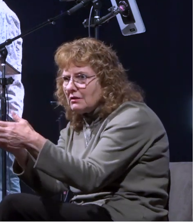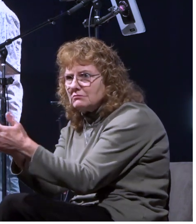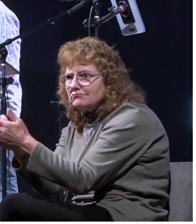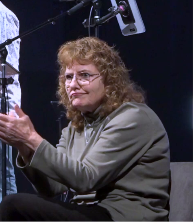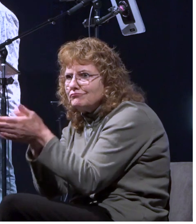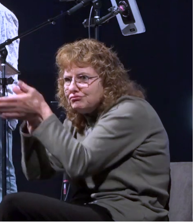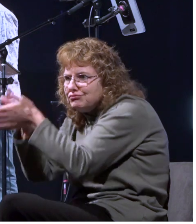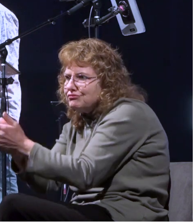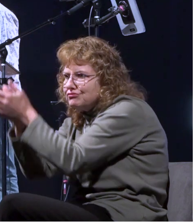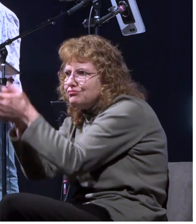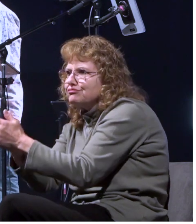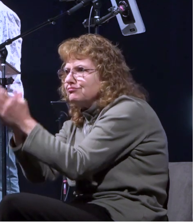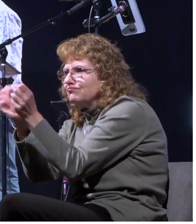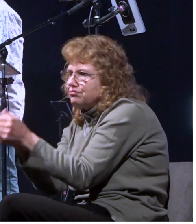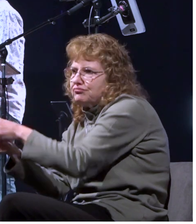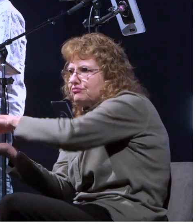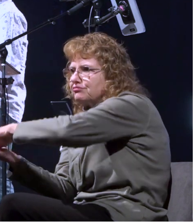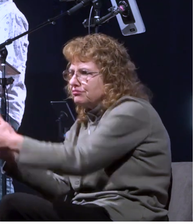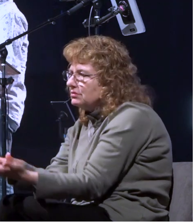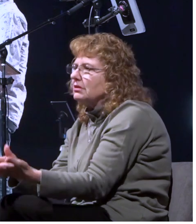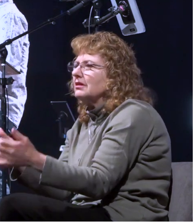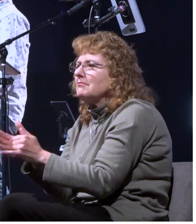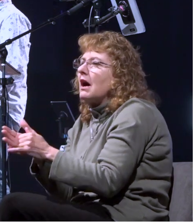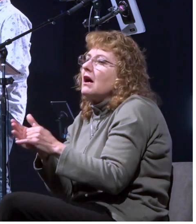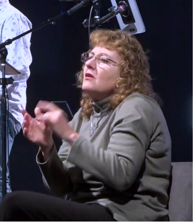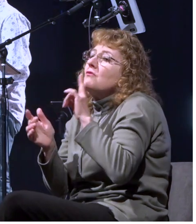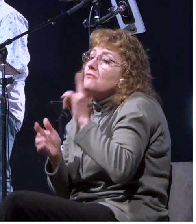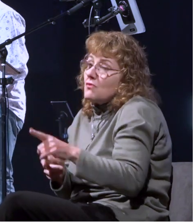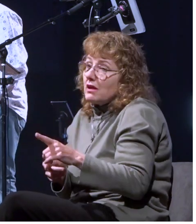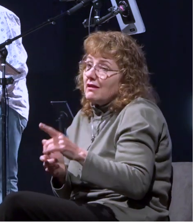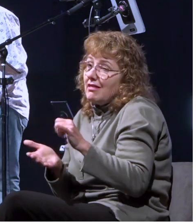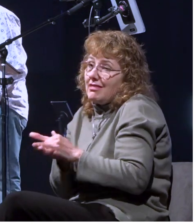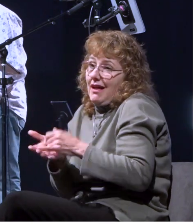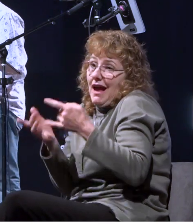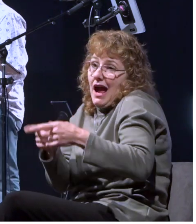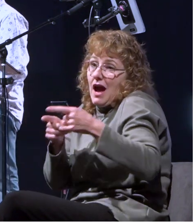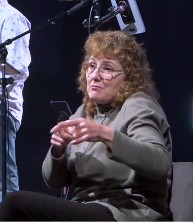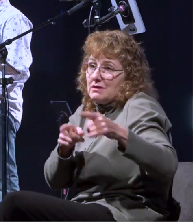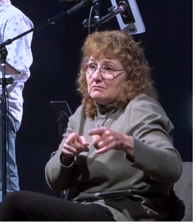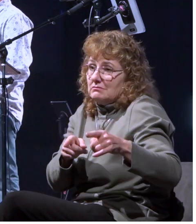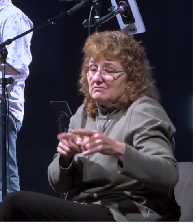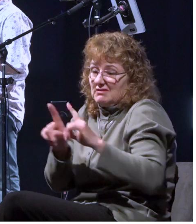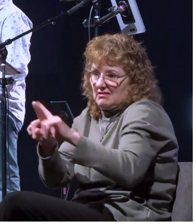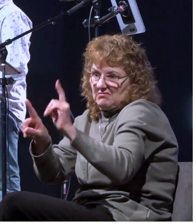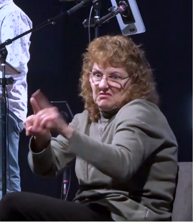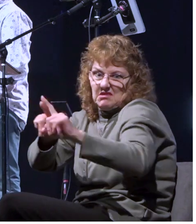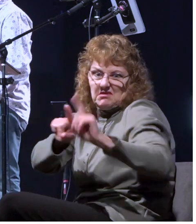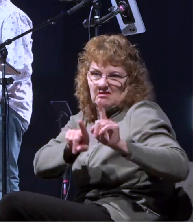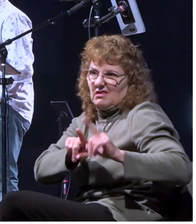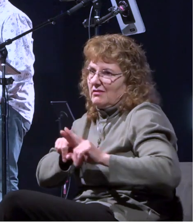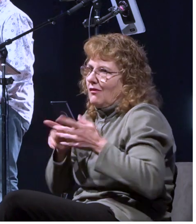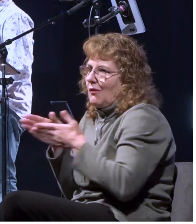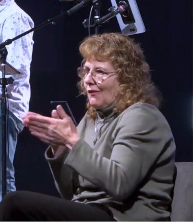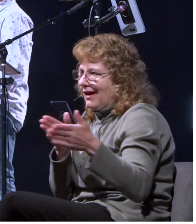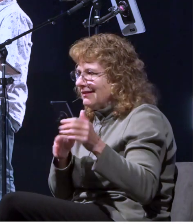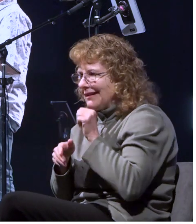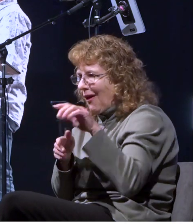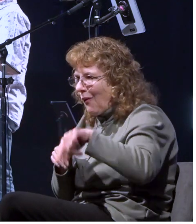in a shipwreck but metaphorically speaking shipwrecks come in all sorts of shapes all sorts of conditions